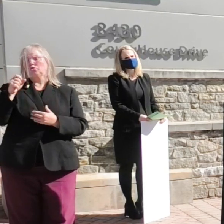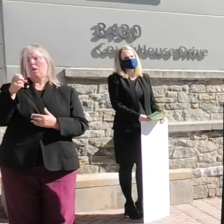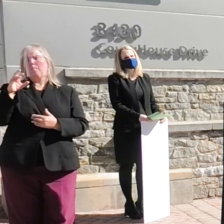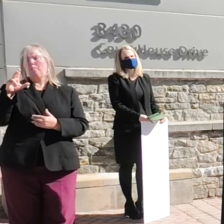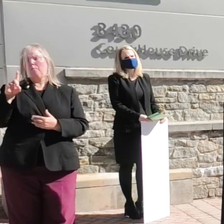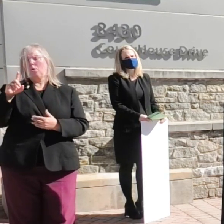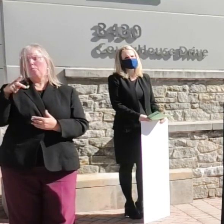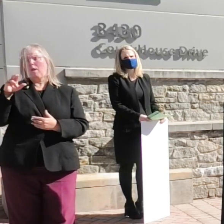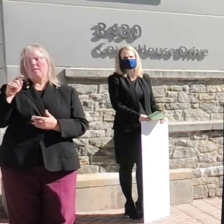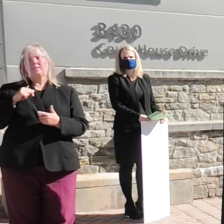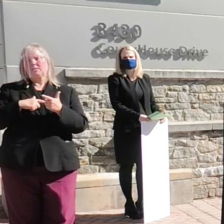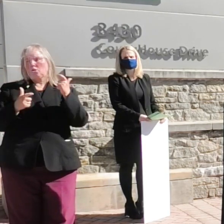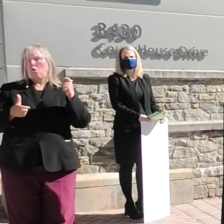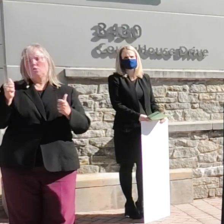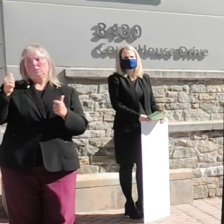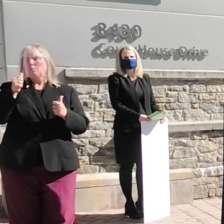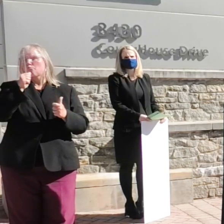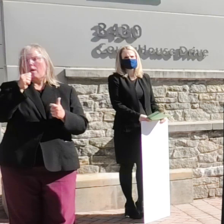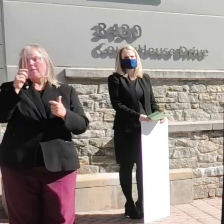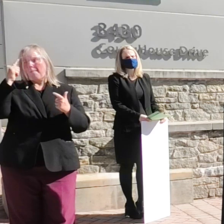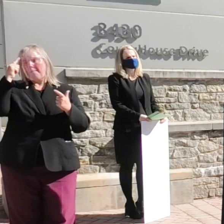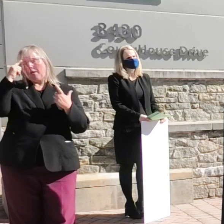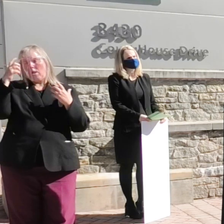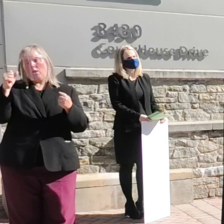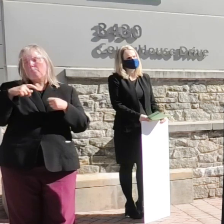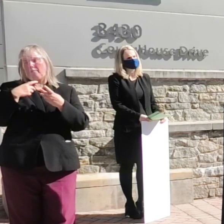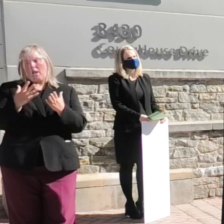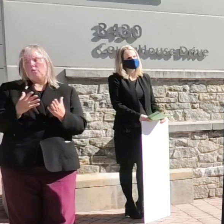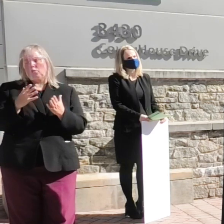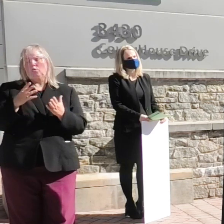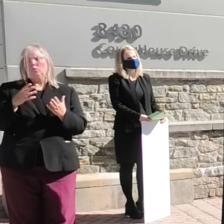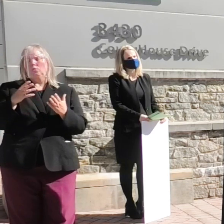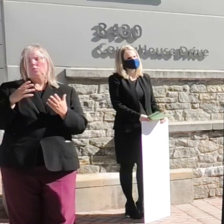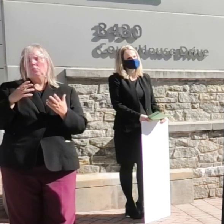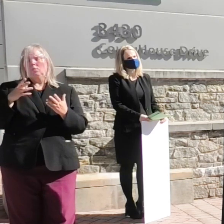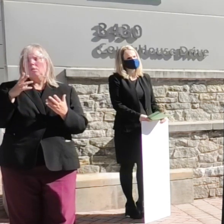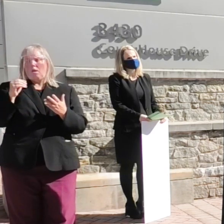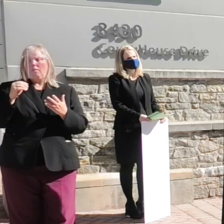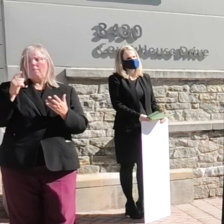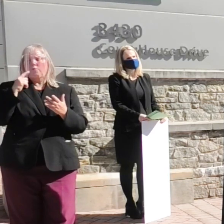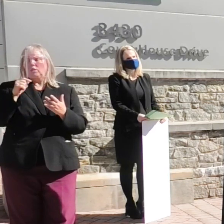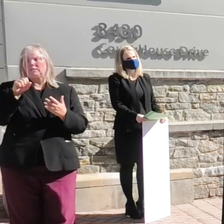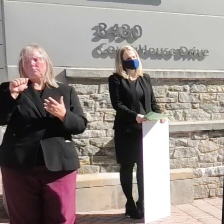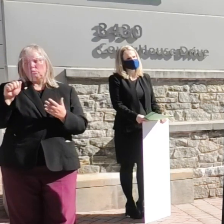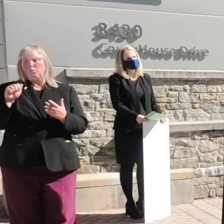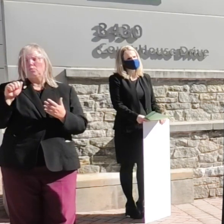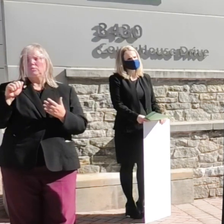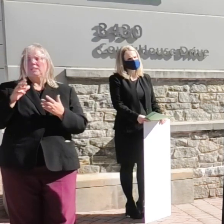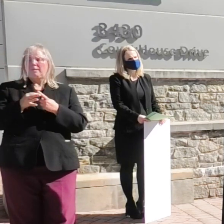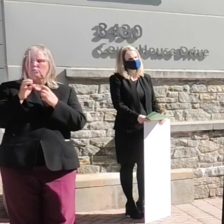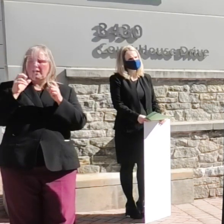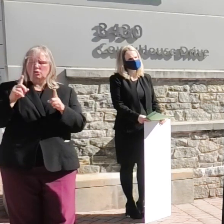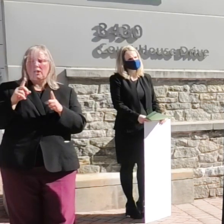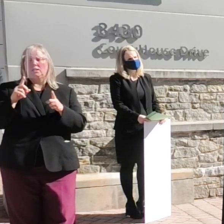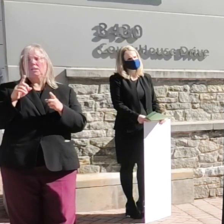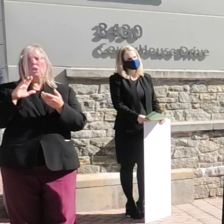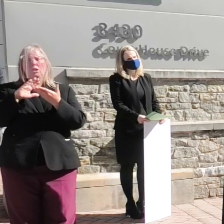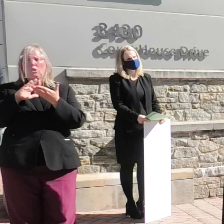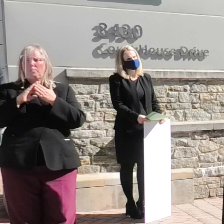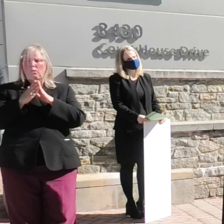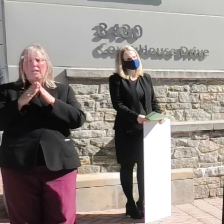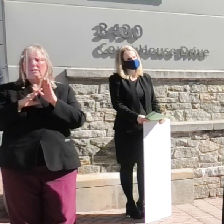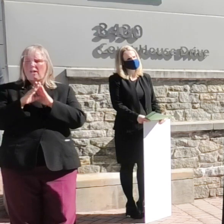provider of mental health, substance abuse, special education, developmental disability and community support services in Maryland.